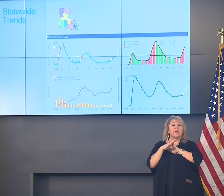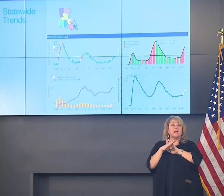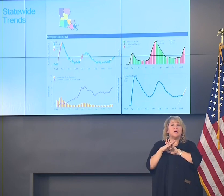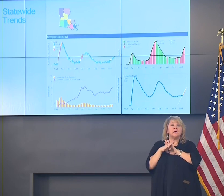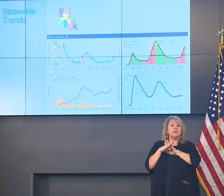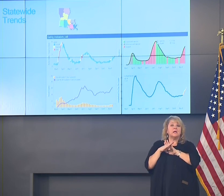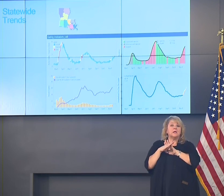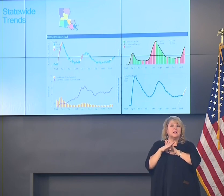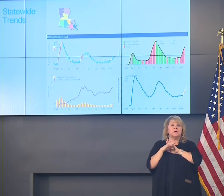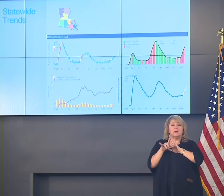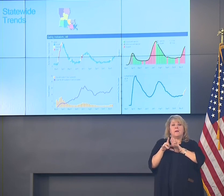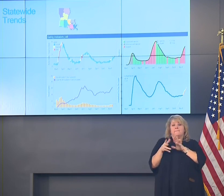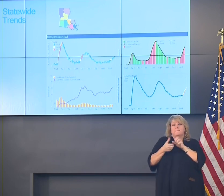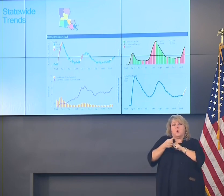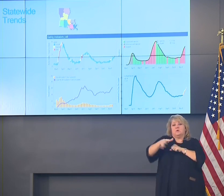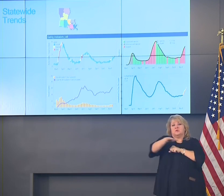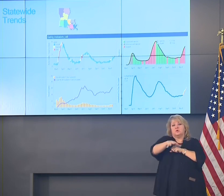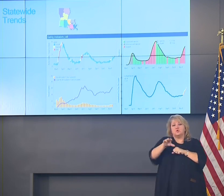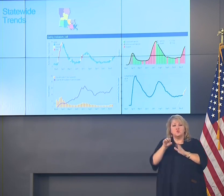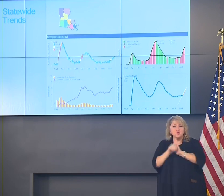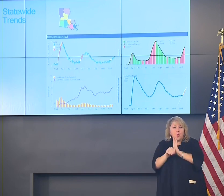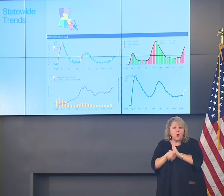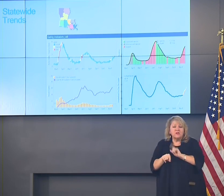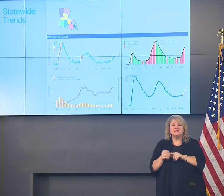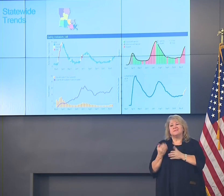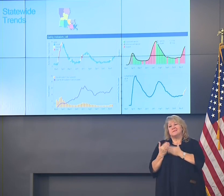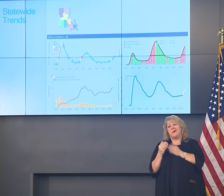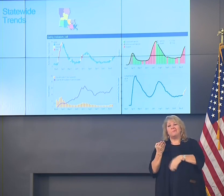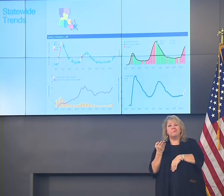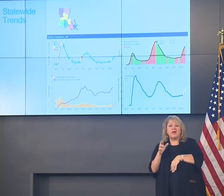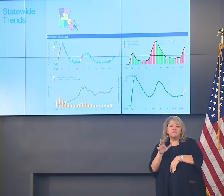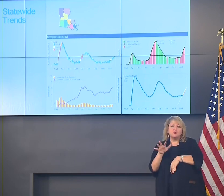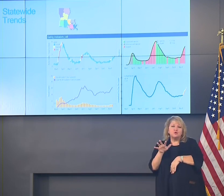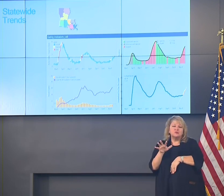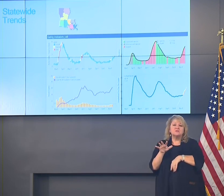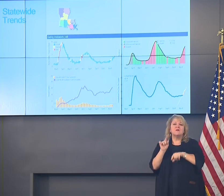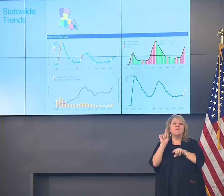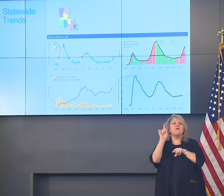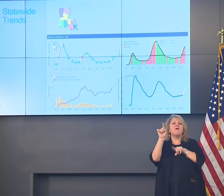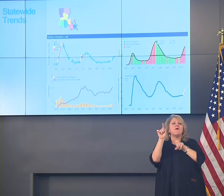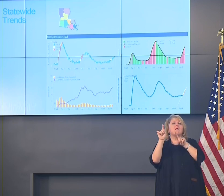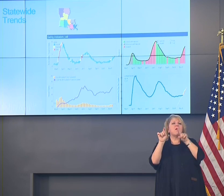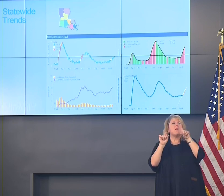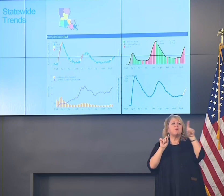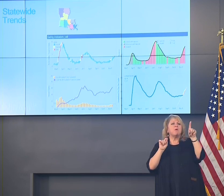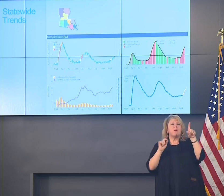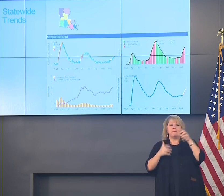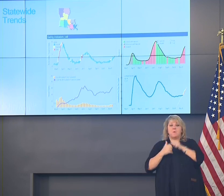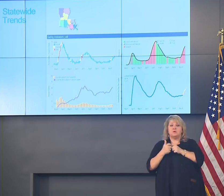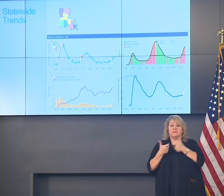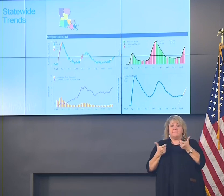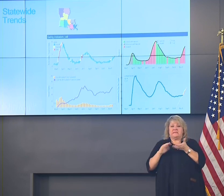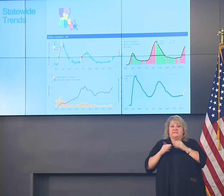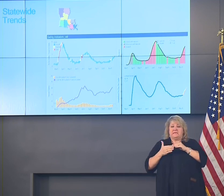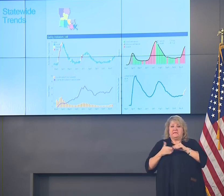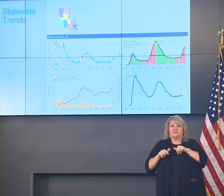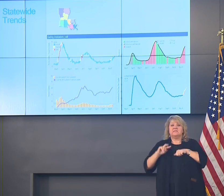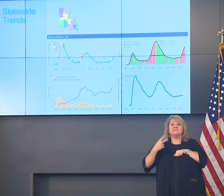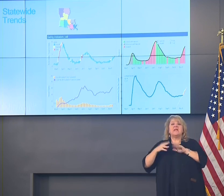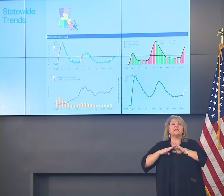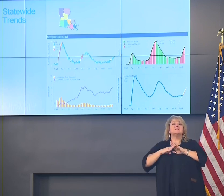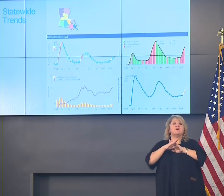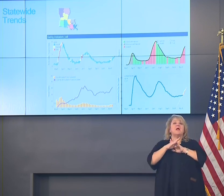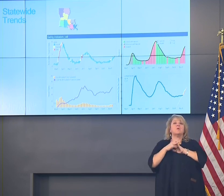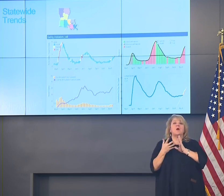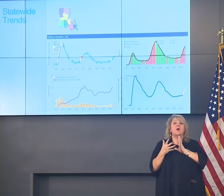greater New Orleans area, little bit in Baton Rouge, a little bit elsewhere but mostly in the urban area. The second spike which